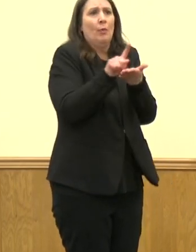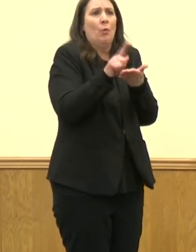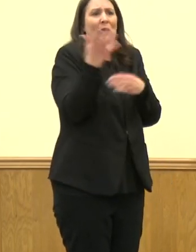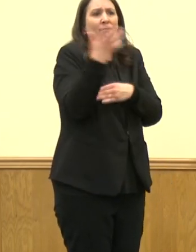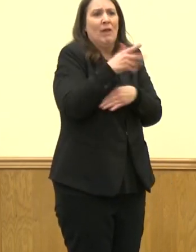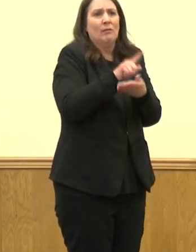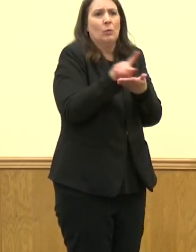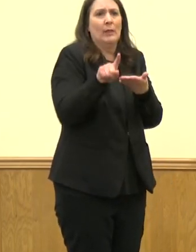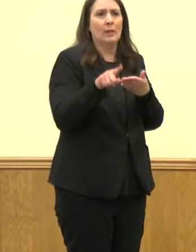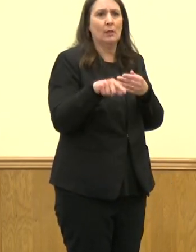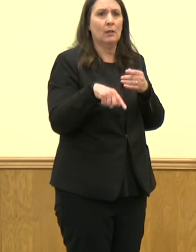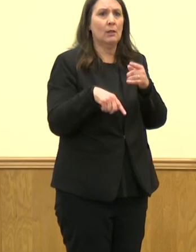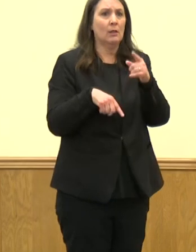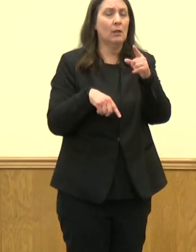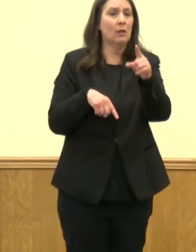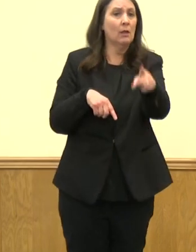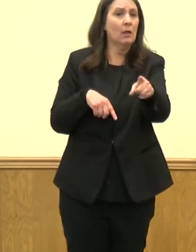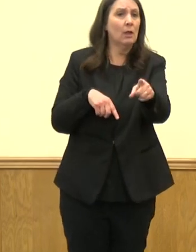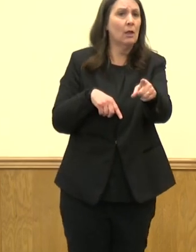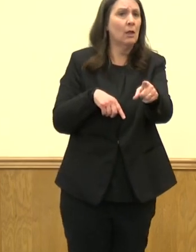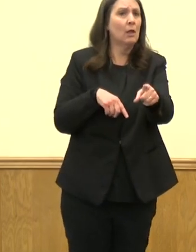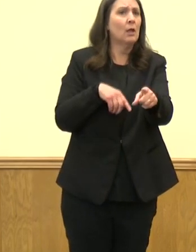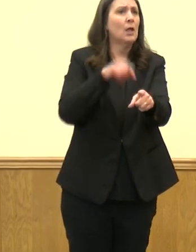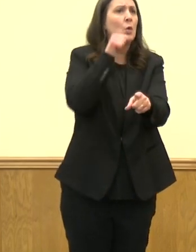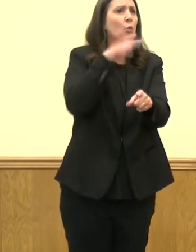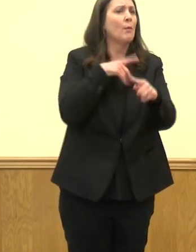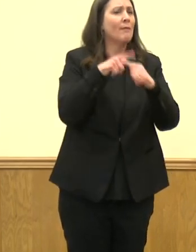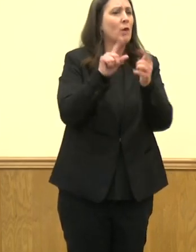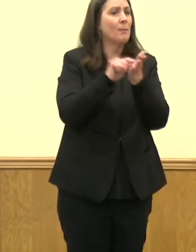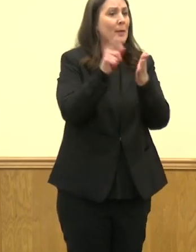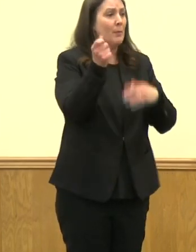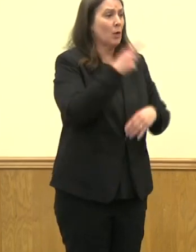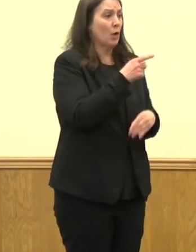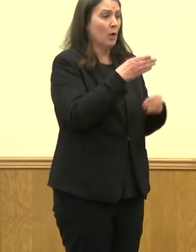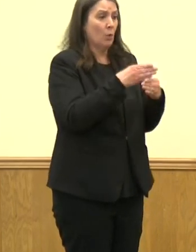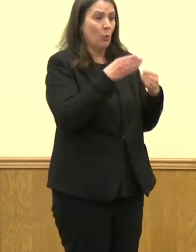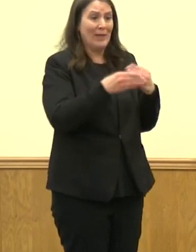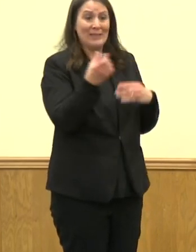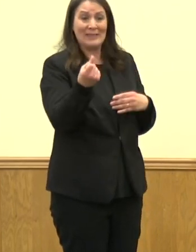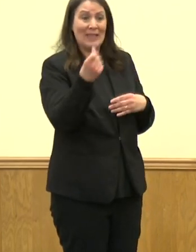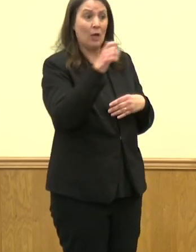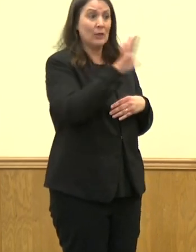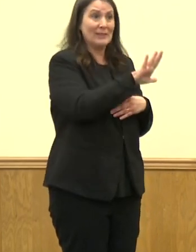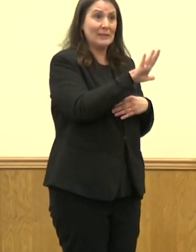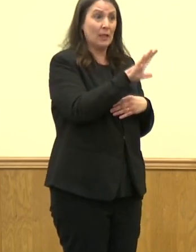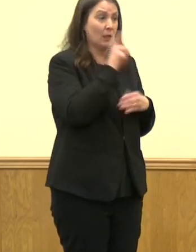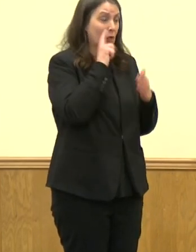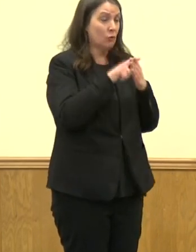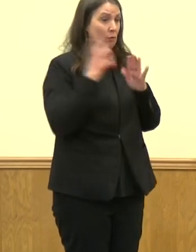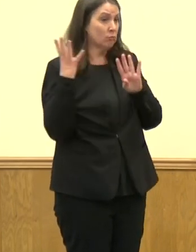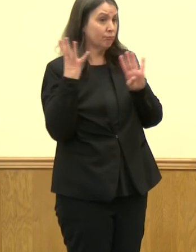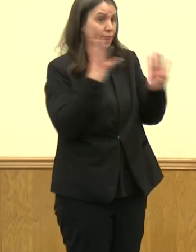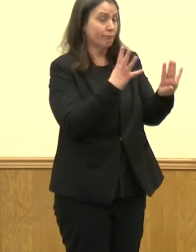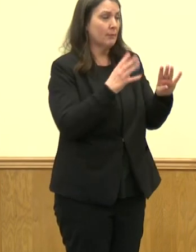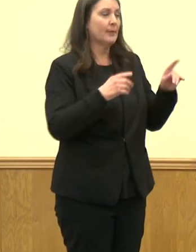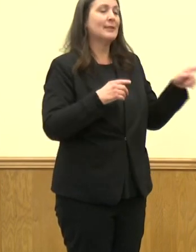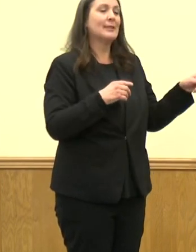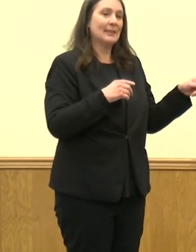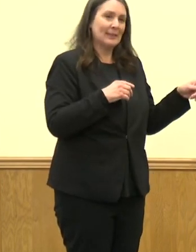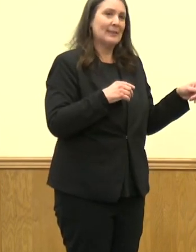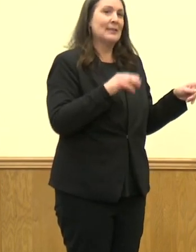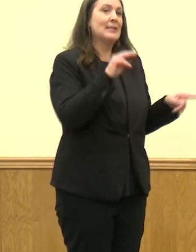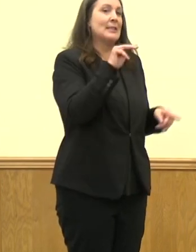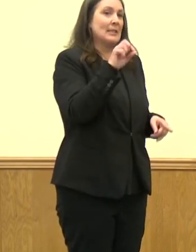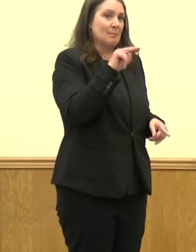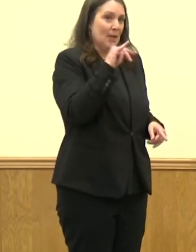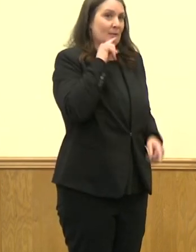Has weekend clinics been popular? Has their weekend clinics been popular? They have. They kind of ebb and flow with the seasonality of things.